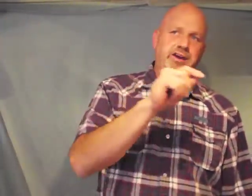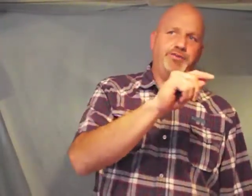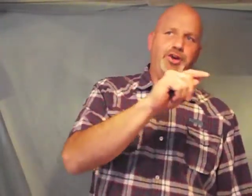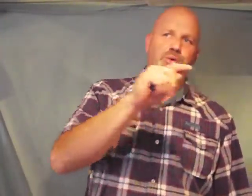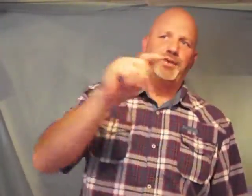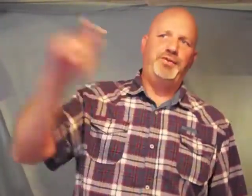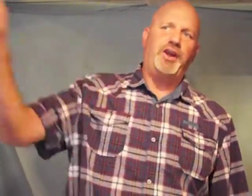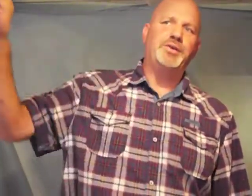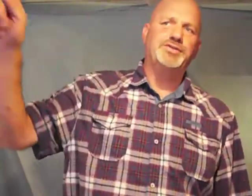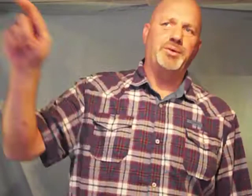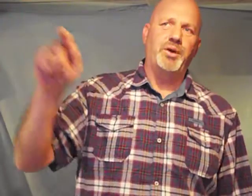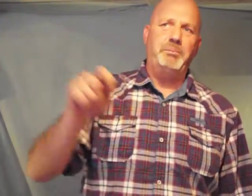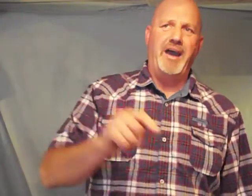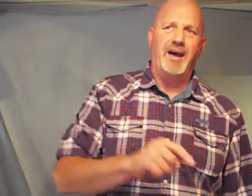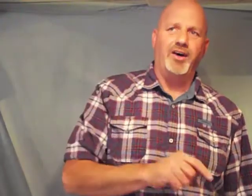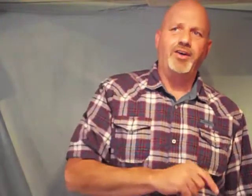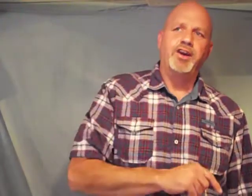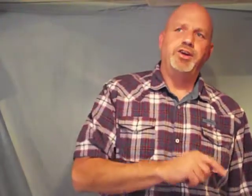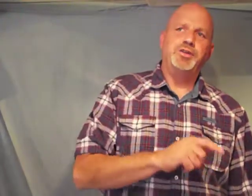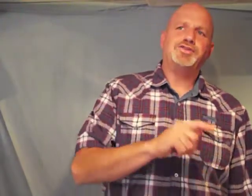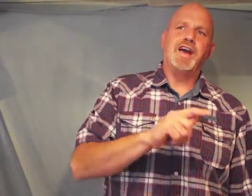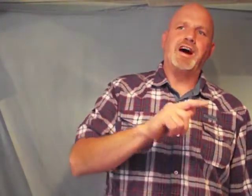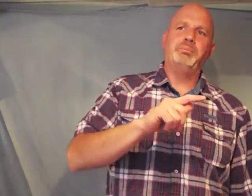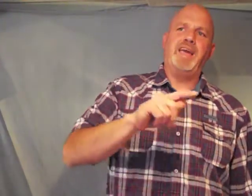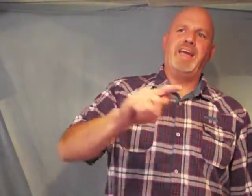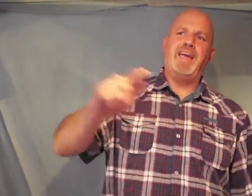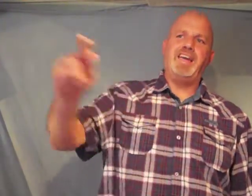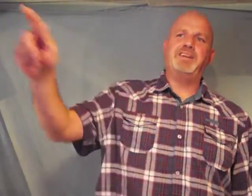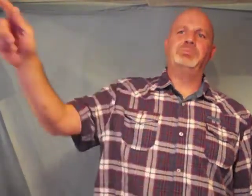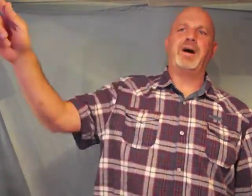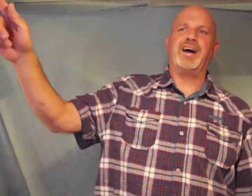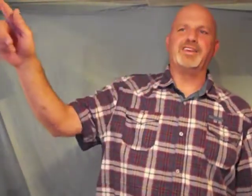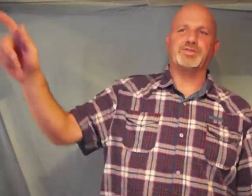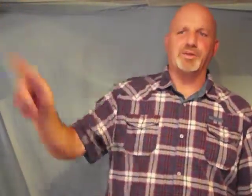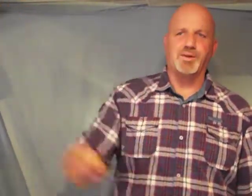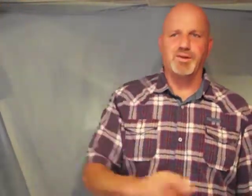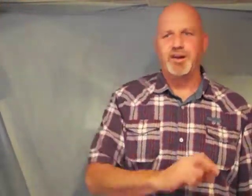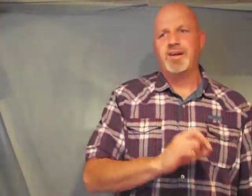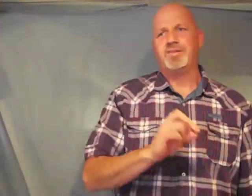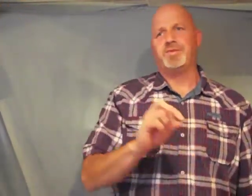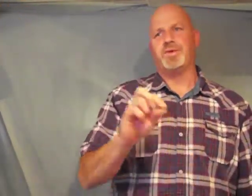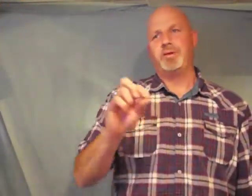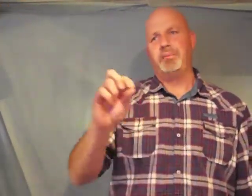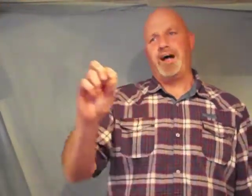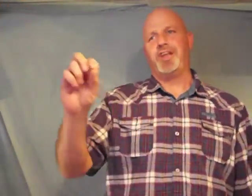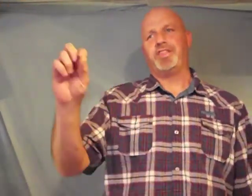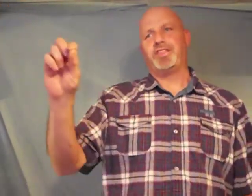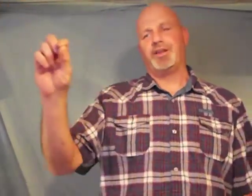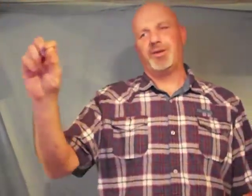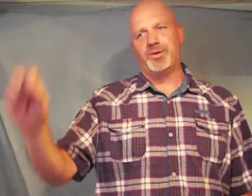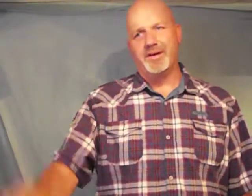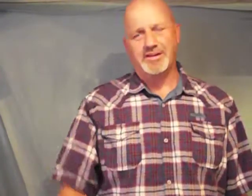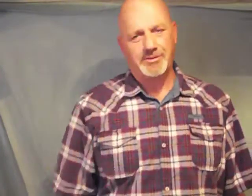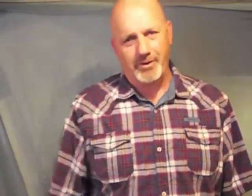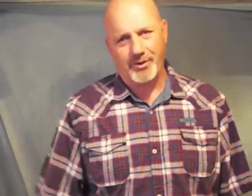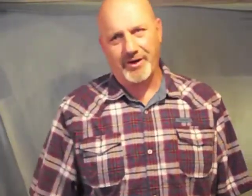if you refuse and rebel you shall be eaten by the sword for the mouth of the Lord has spoken